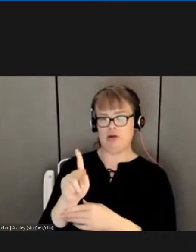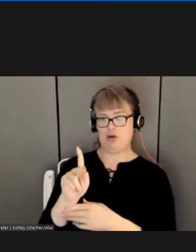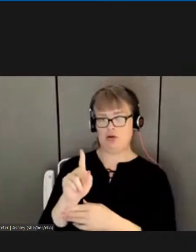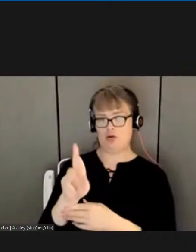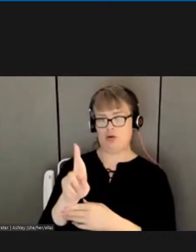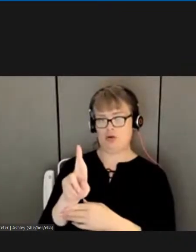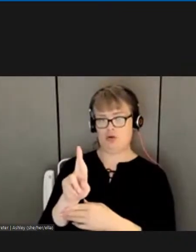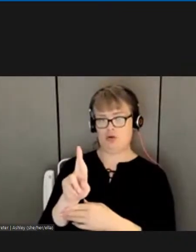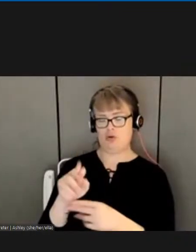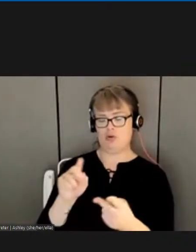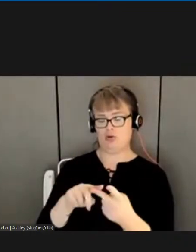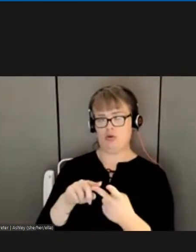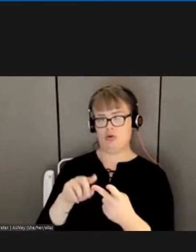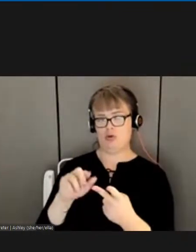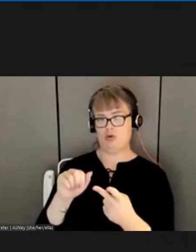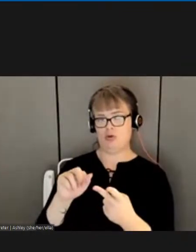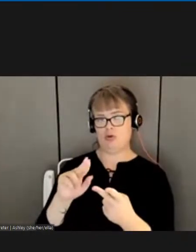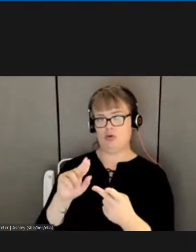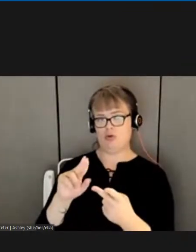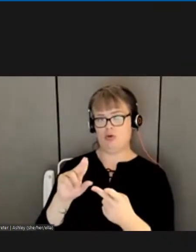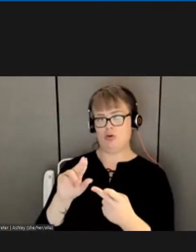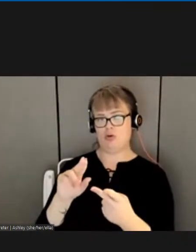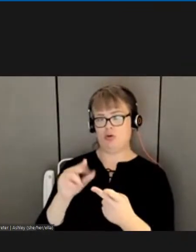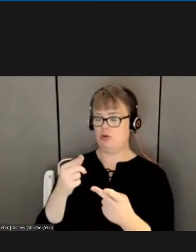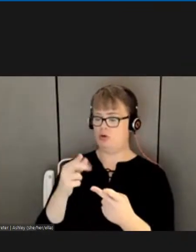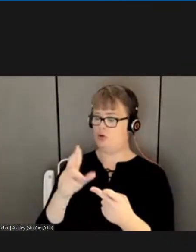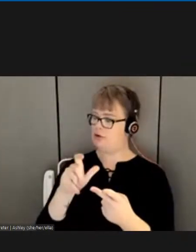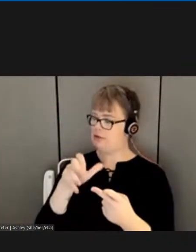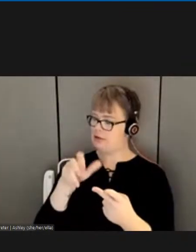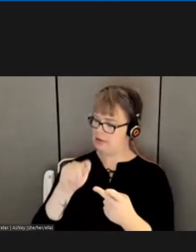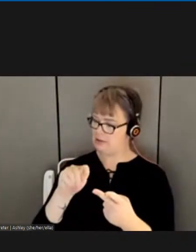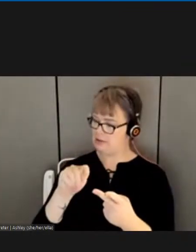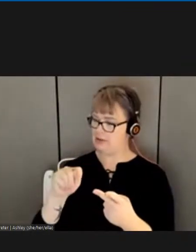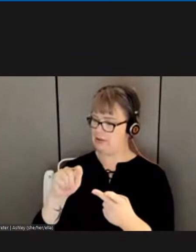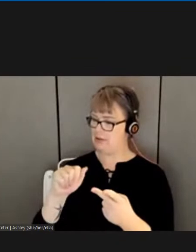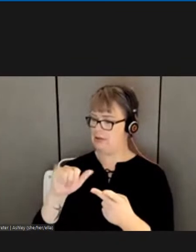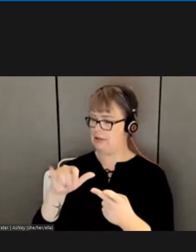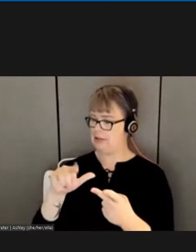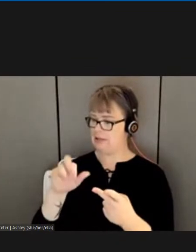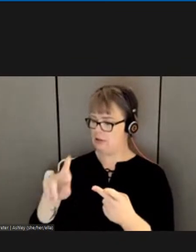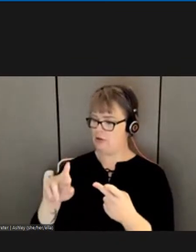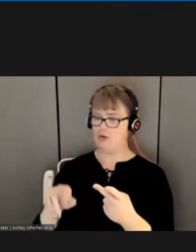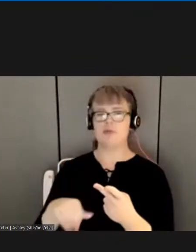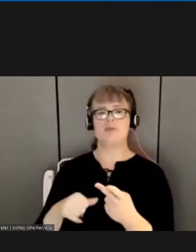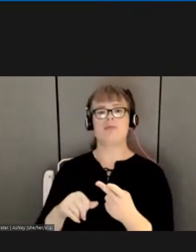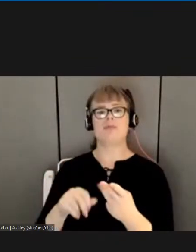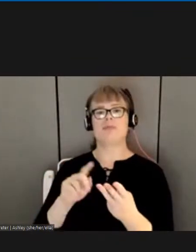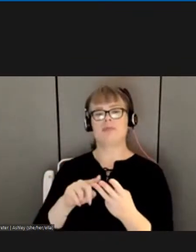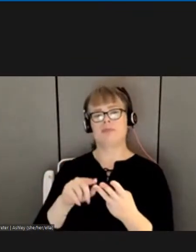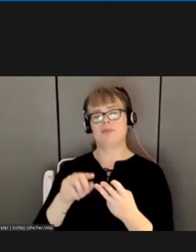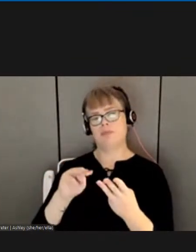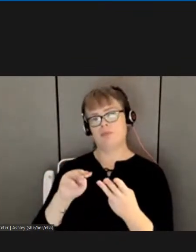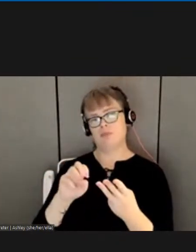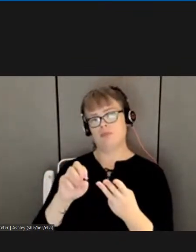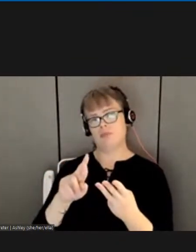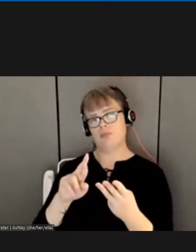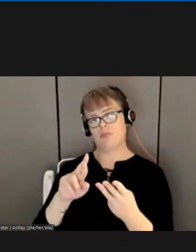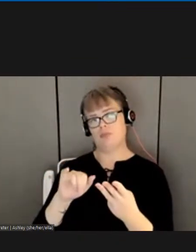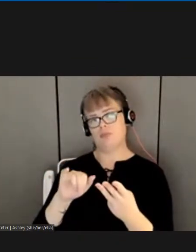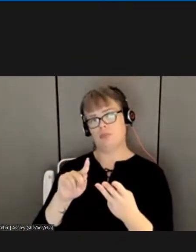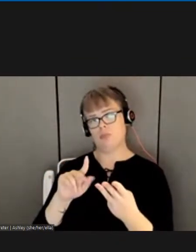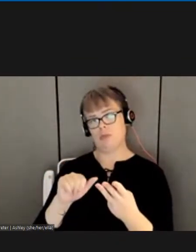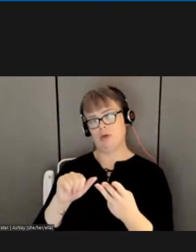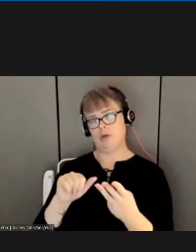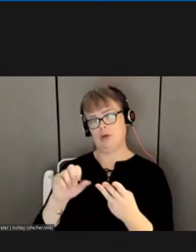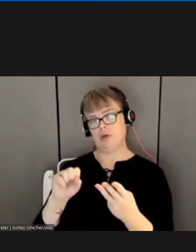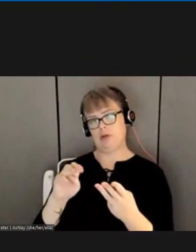to kenny washington i.t technician to marika smith who graduated from being an i.t